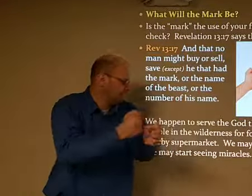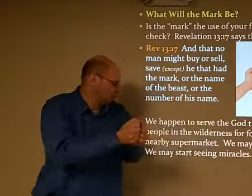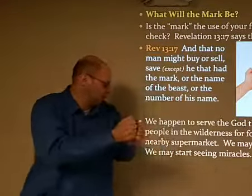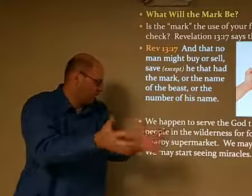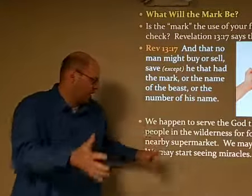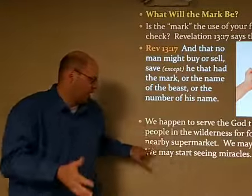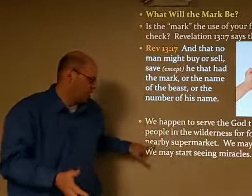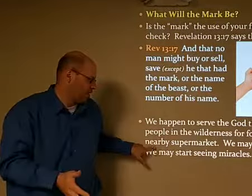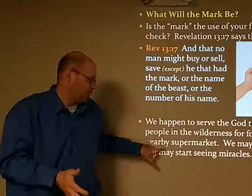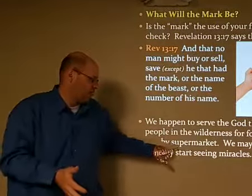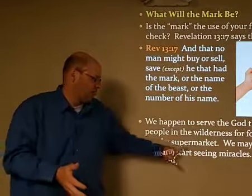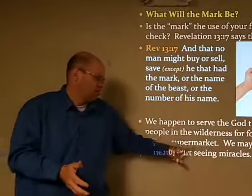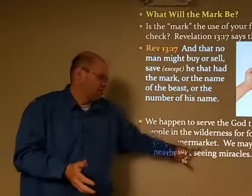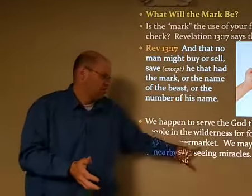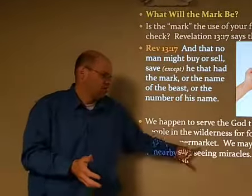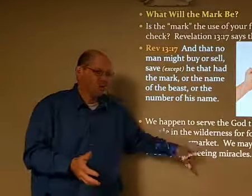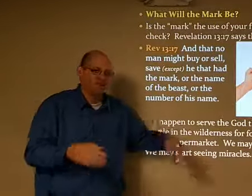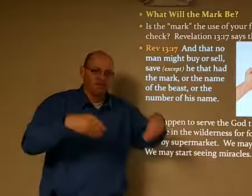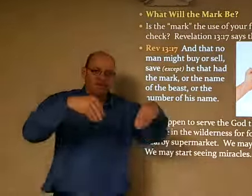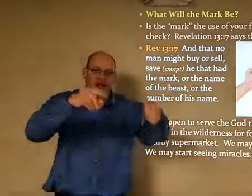just gave to them he provided for them